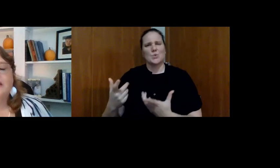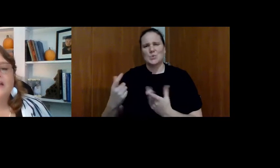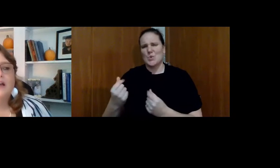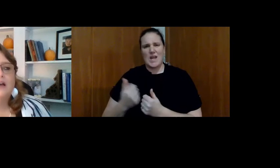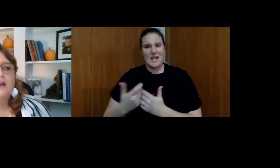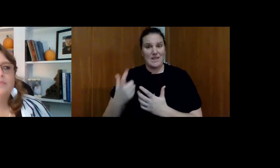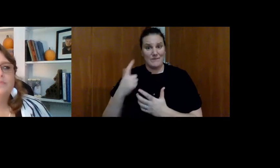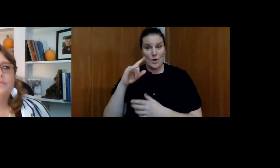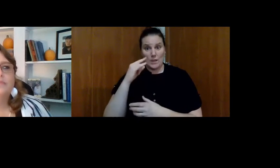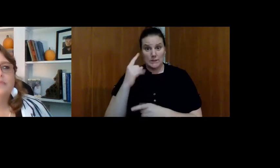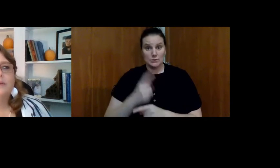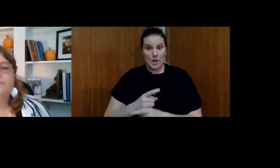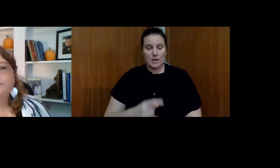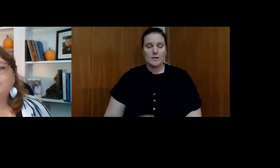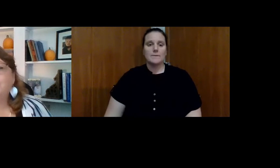right?